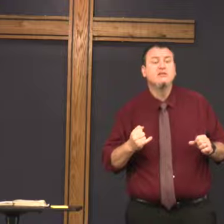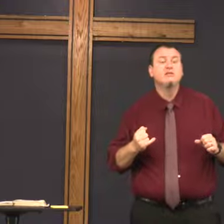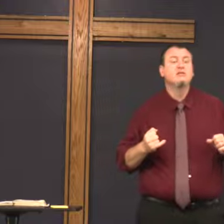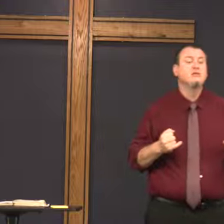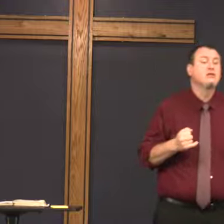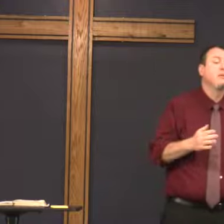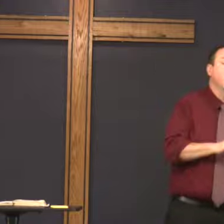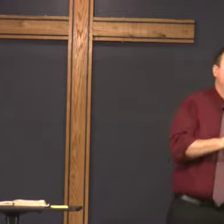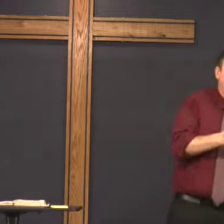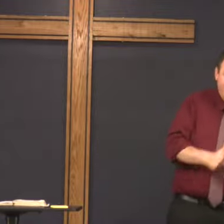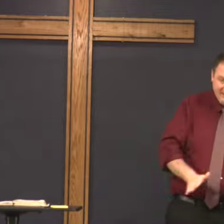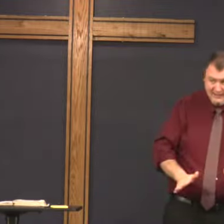Double sight.